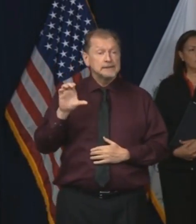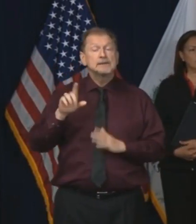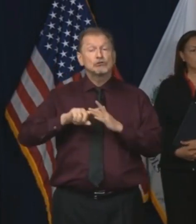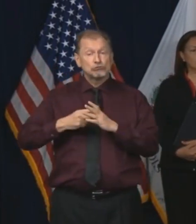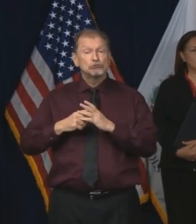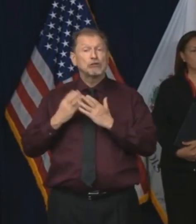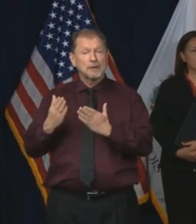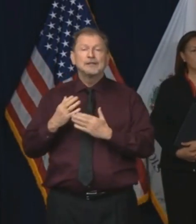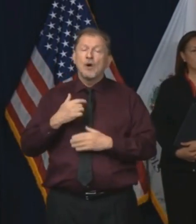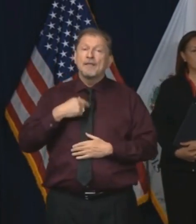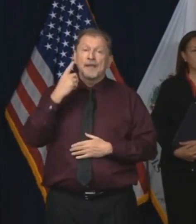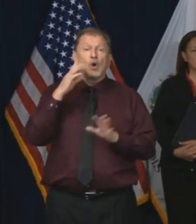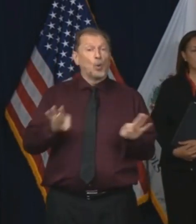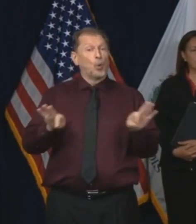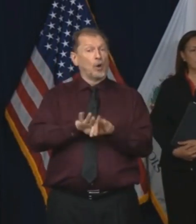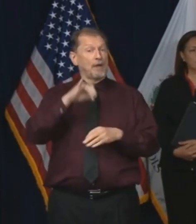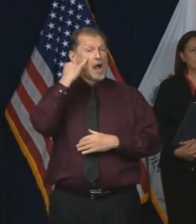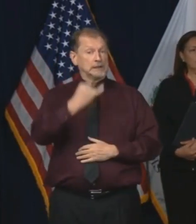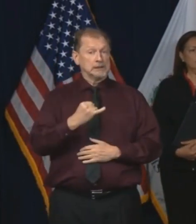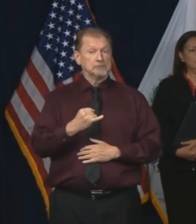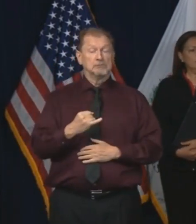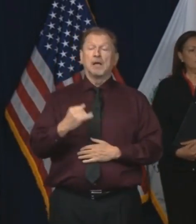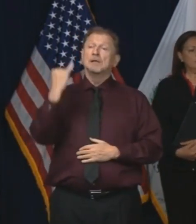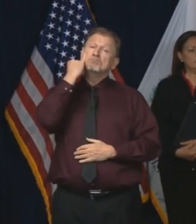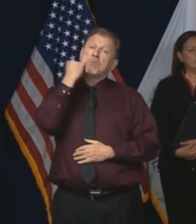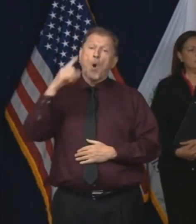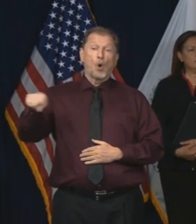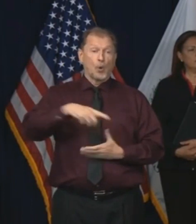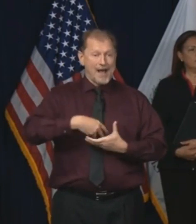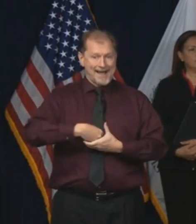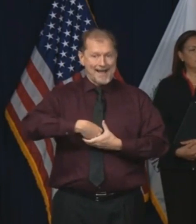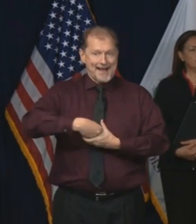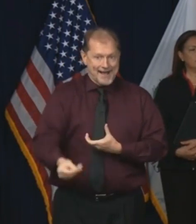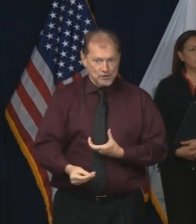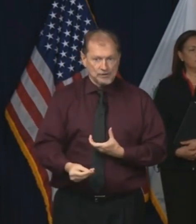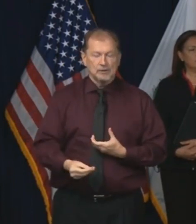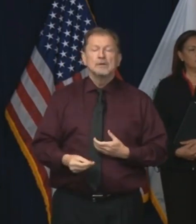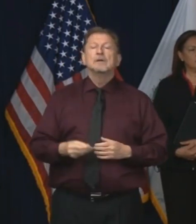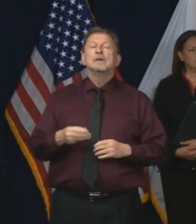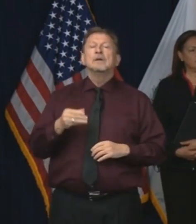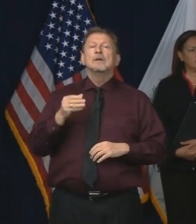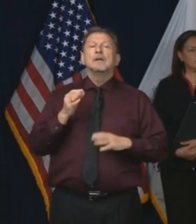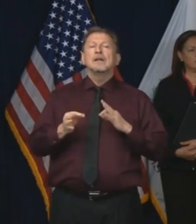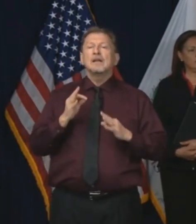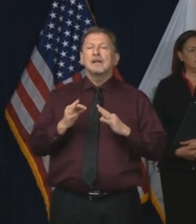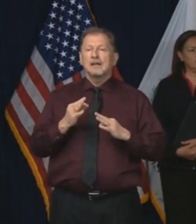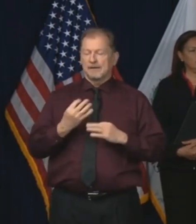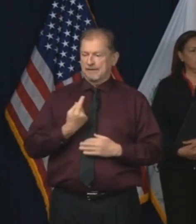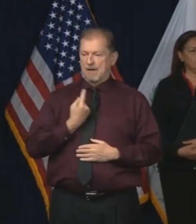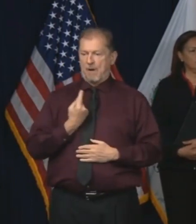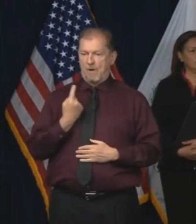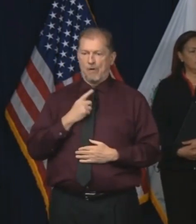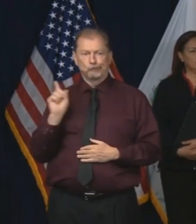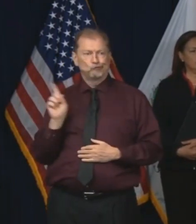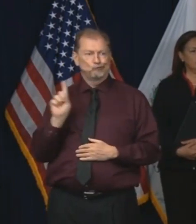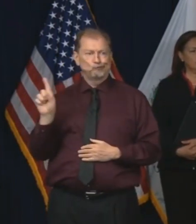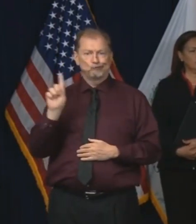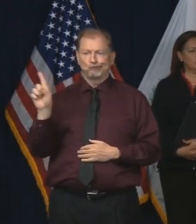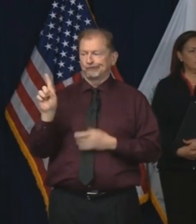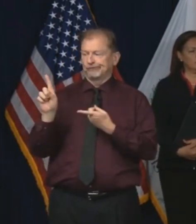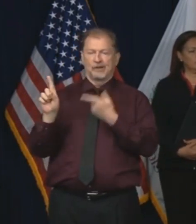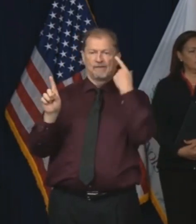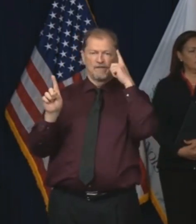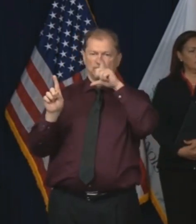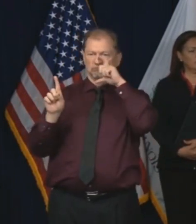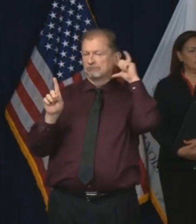So I believe it's a good idea. When you go outside, if you are obviously, if you're in an area where you're not going to run into crowds of